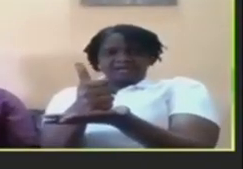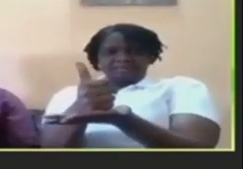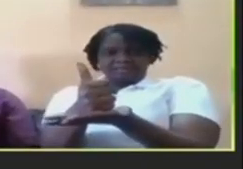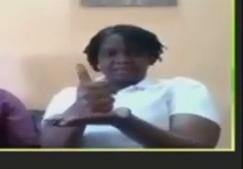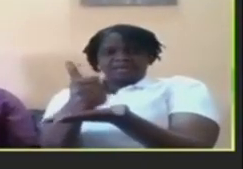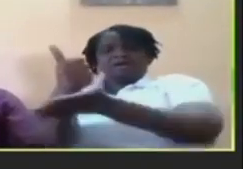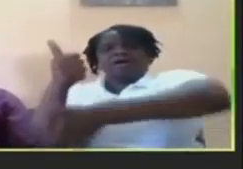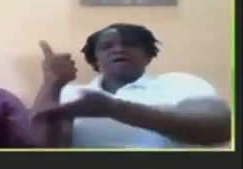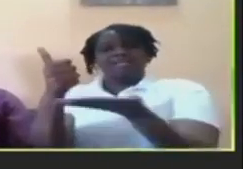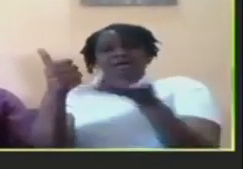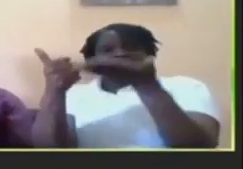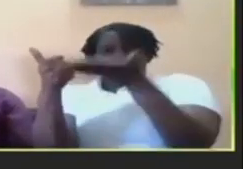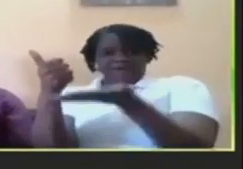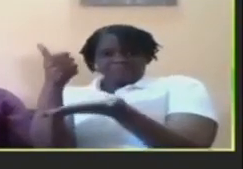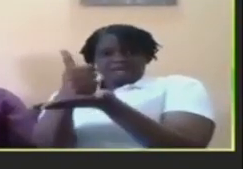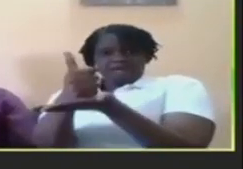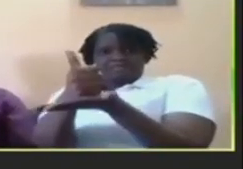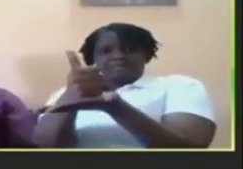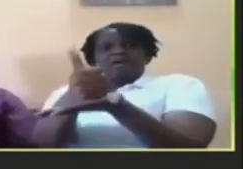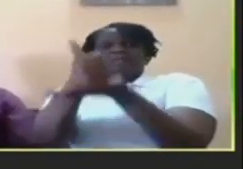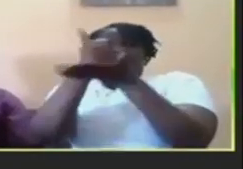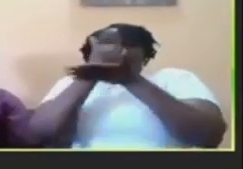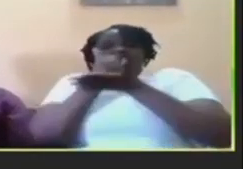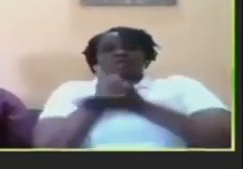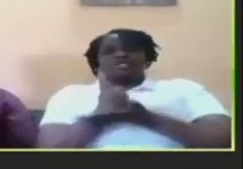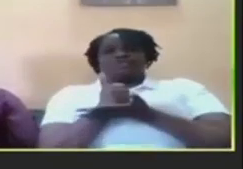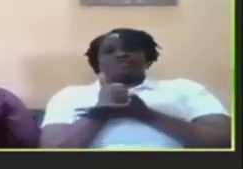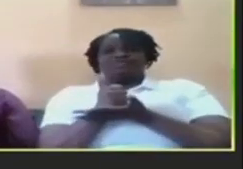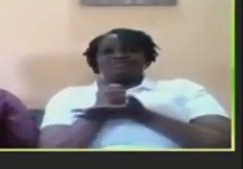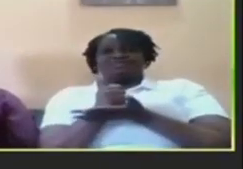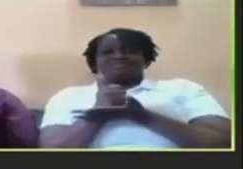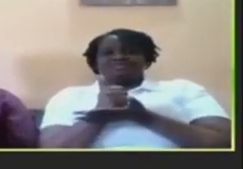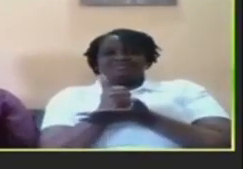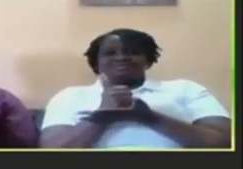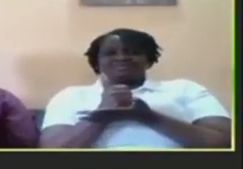on the upright palm coming so what okay